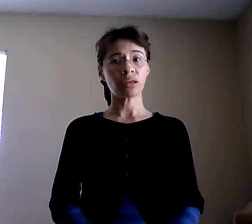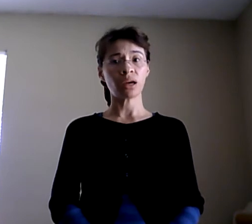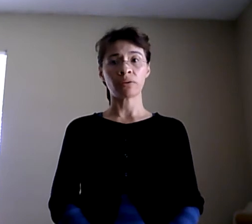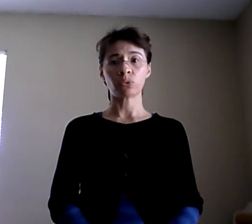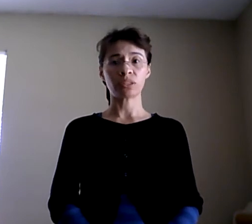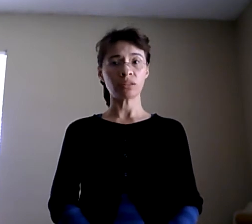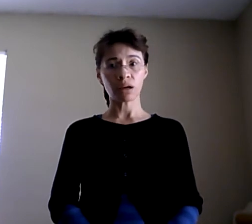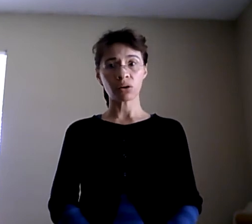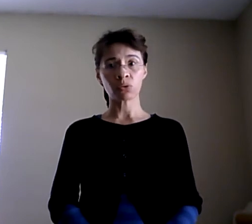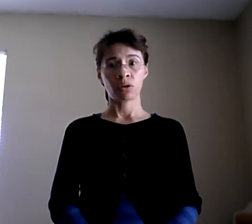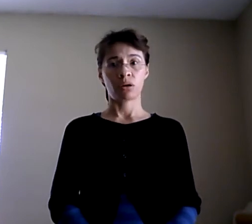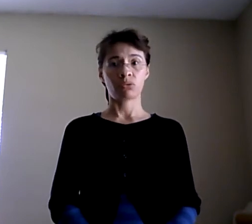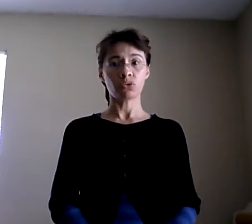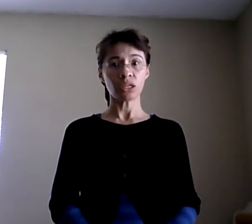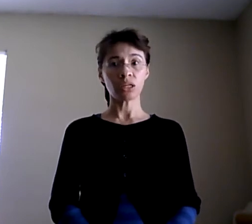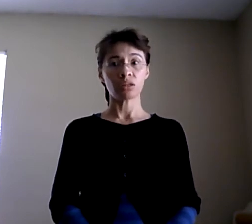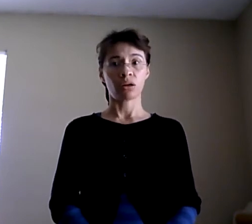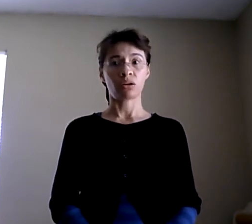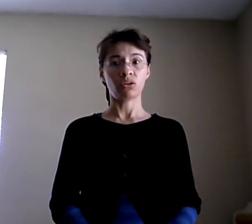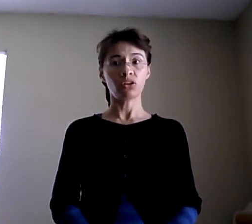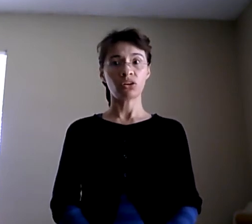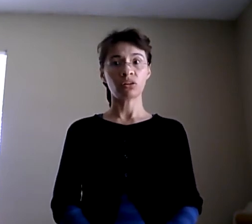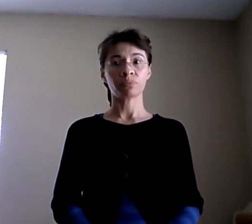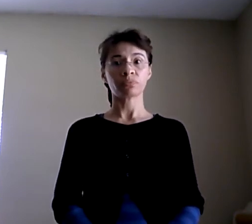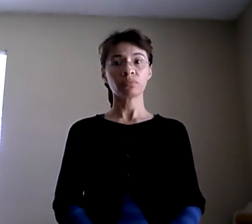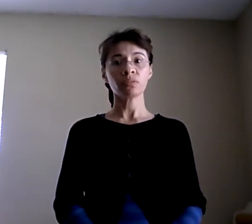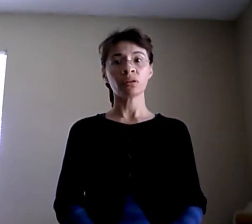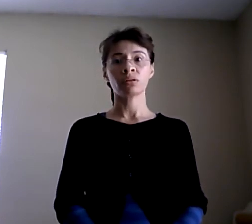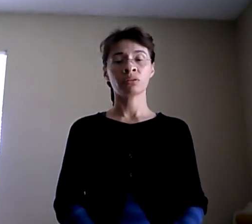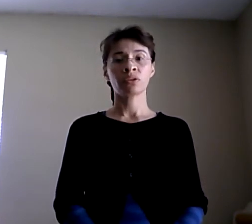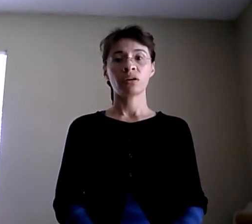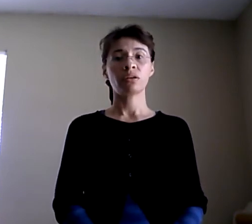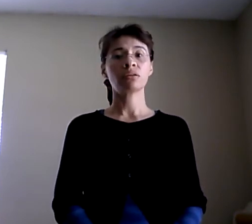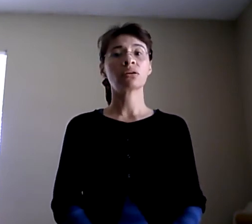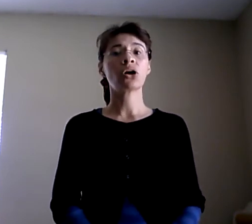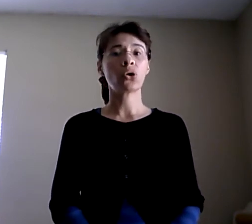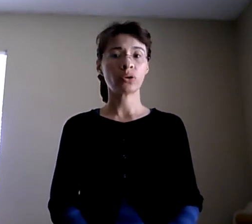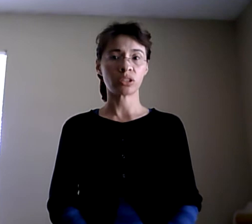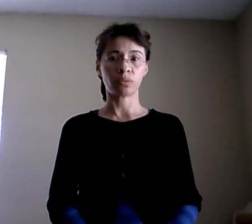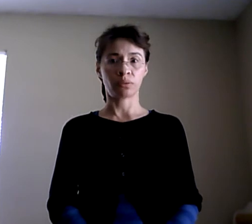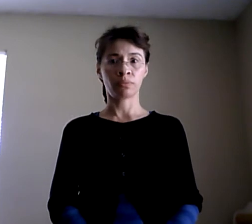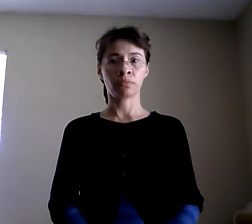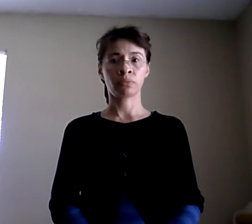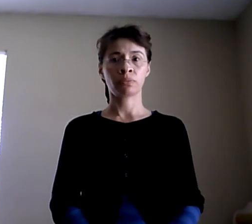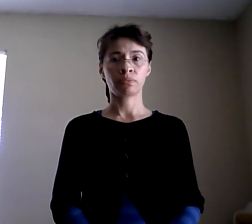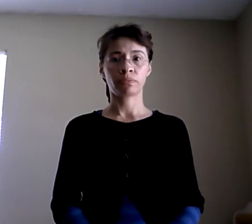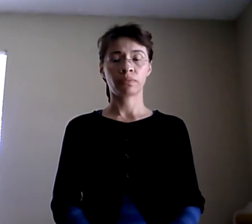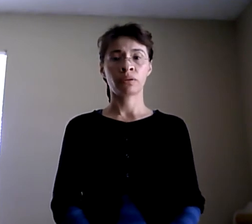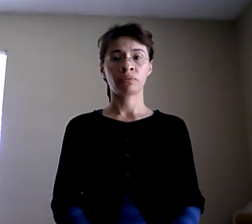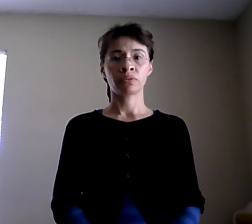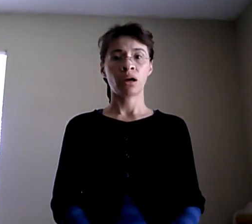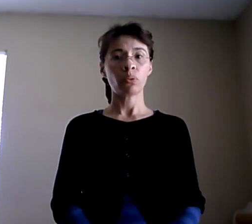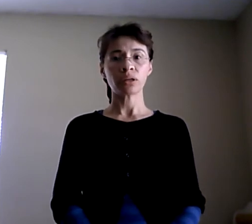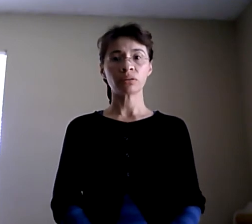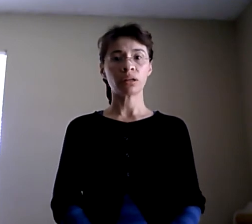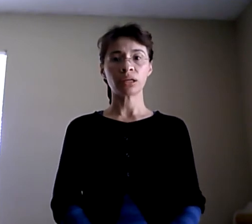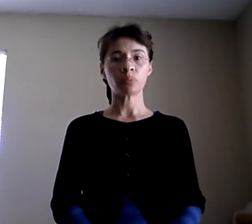day I had to sit down and read and learn. They encouraged me. I wasn't a lazy